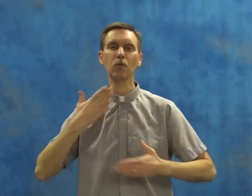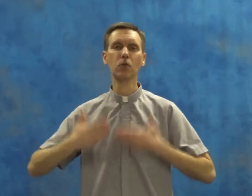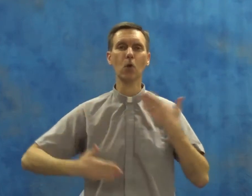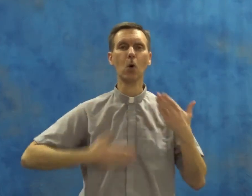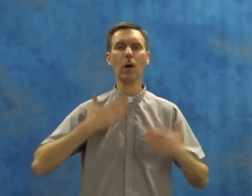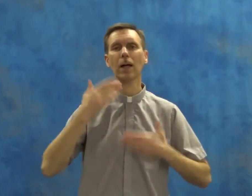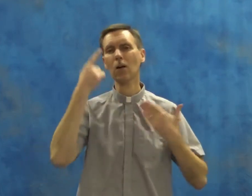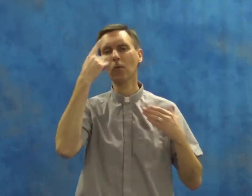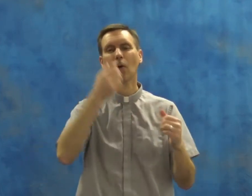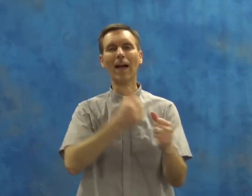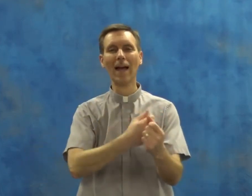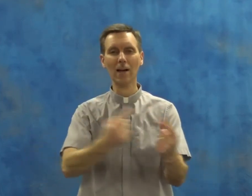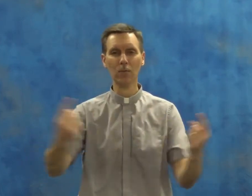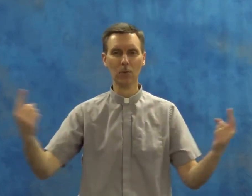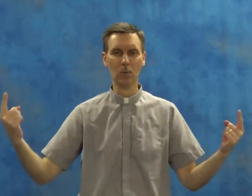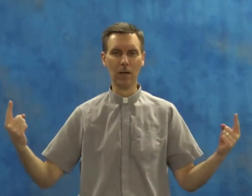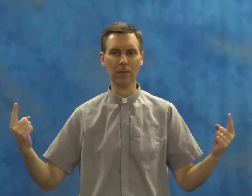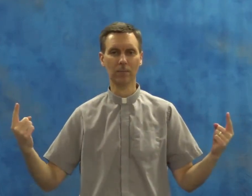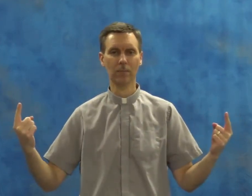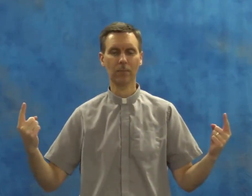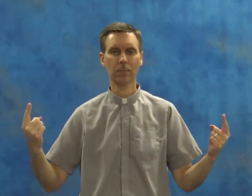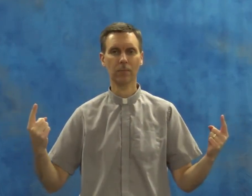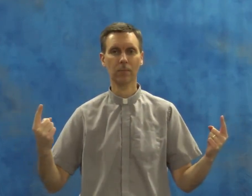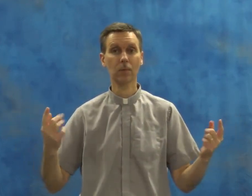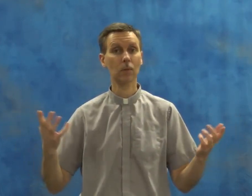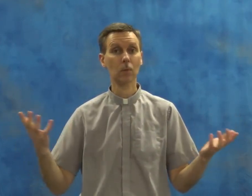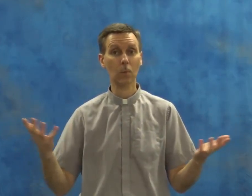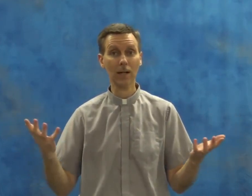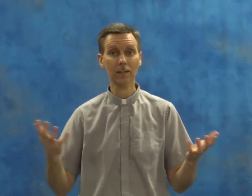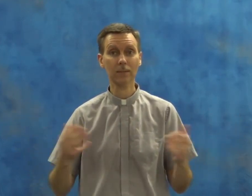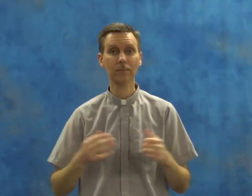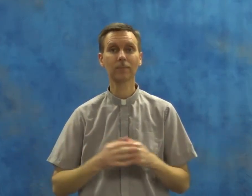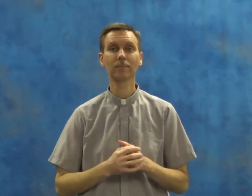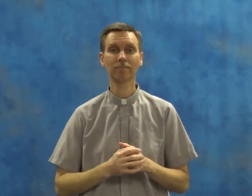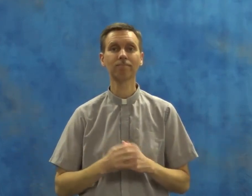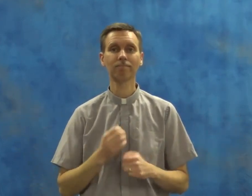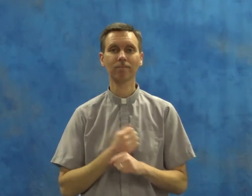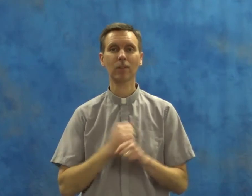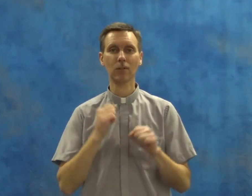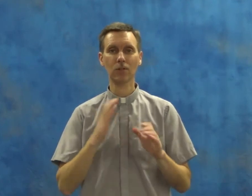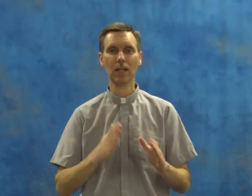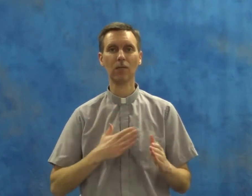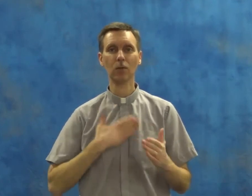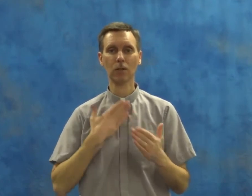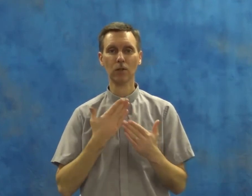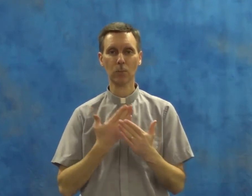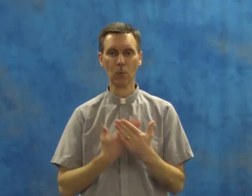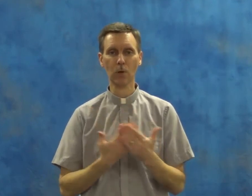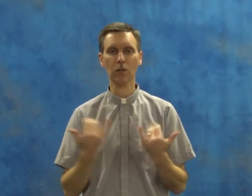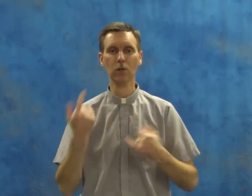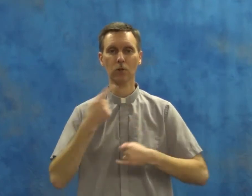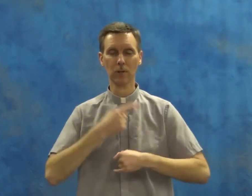joy for everyone. What? The Savior is born today.